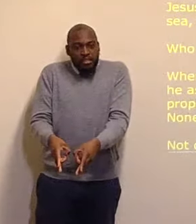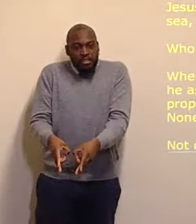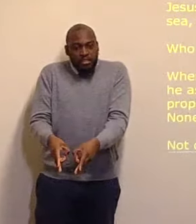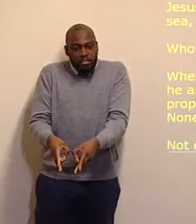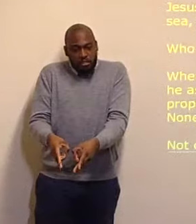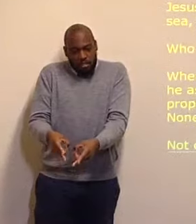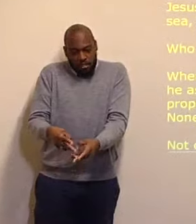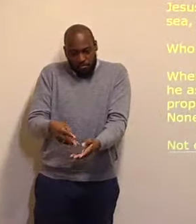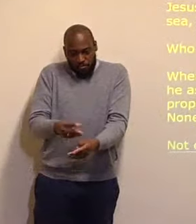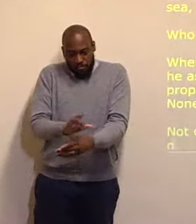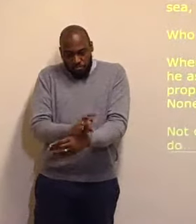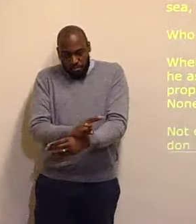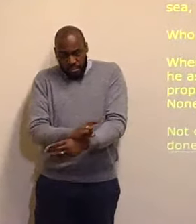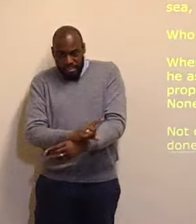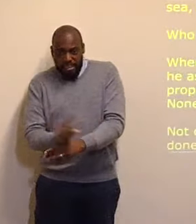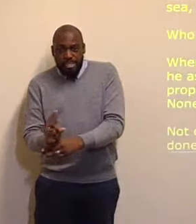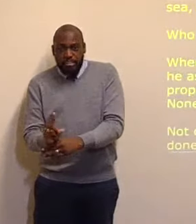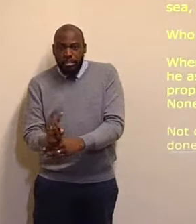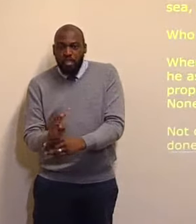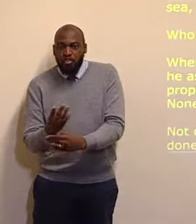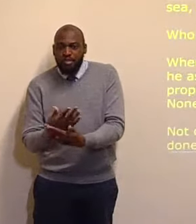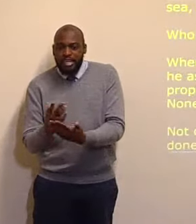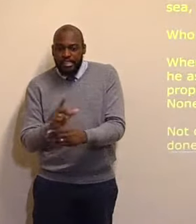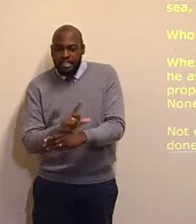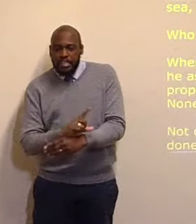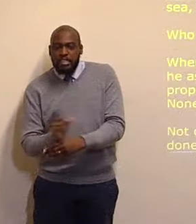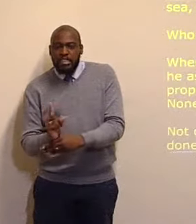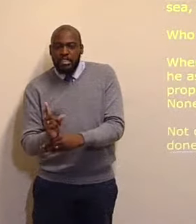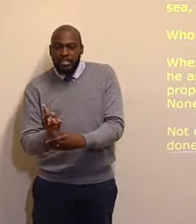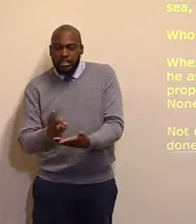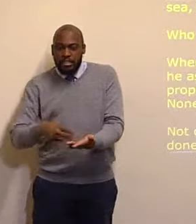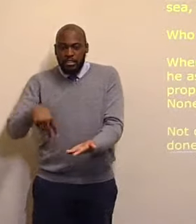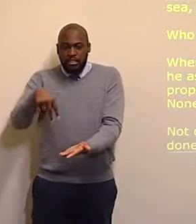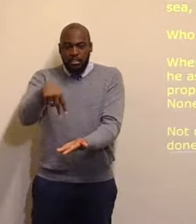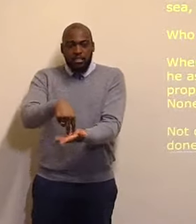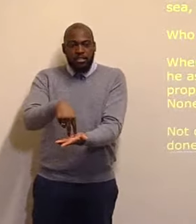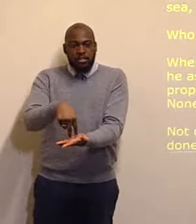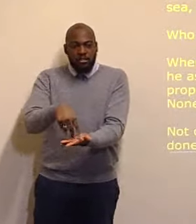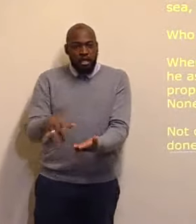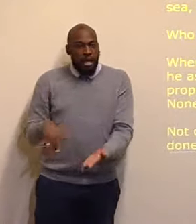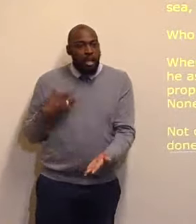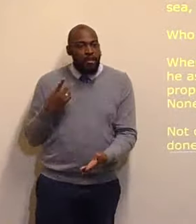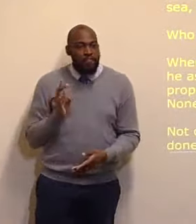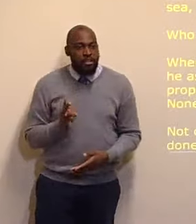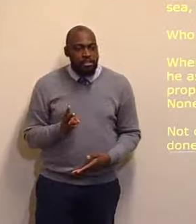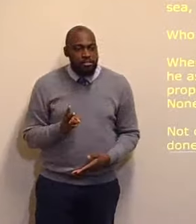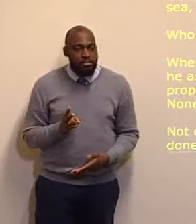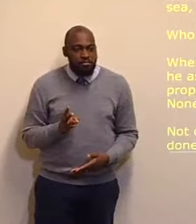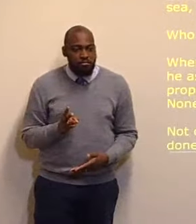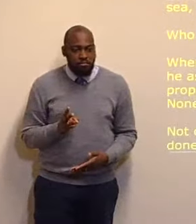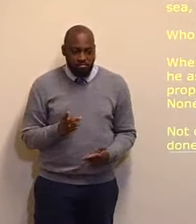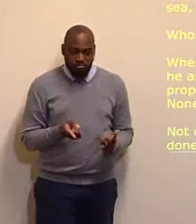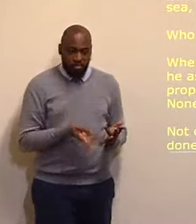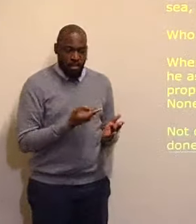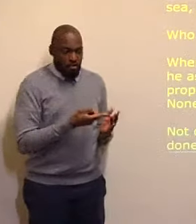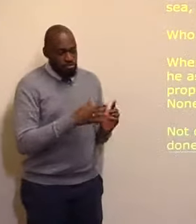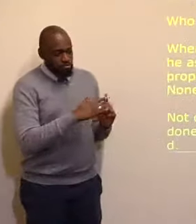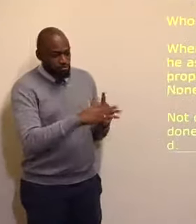Every religion leader, is dead, and remains dead. But Christ, our Savior, on the